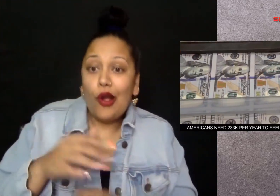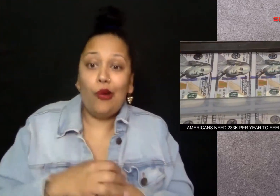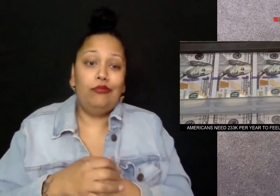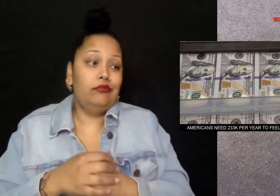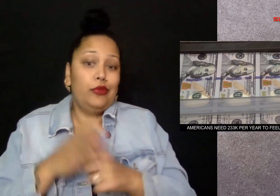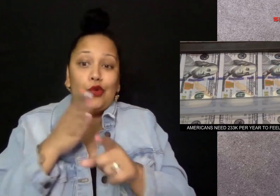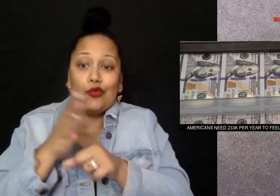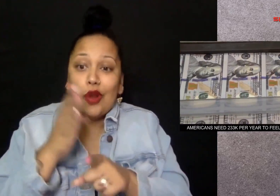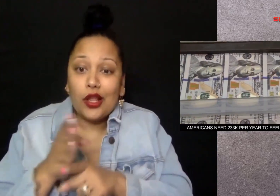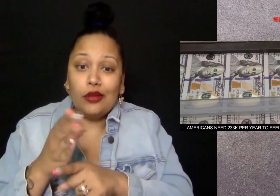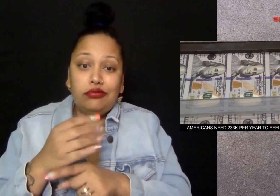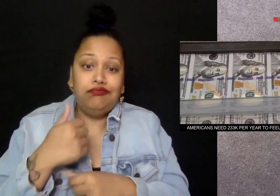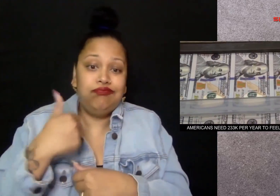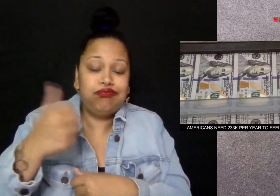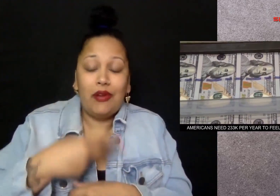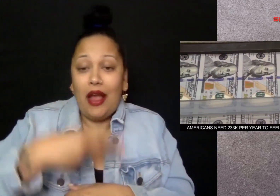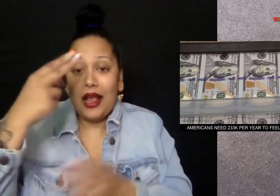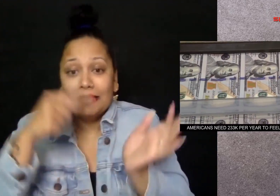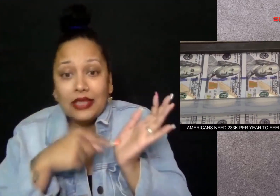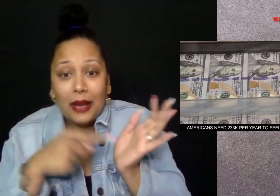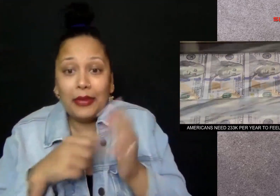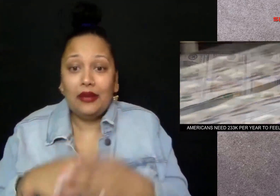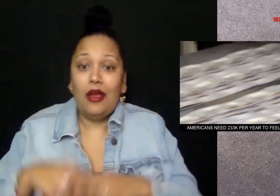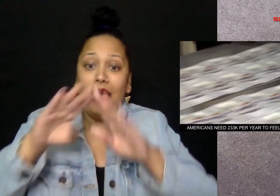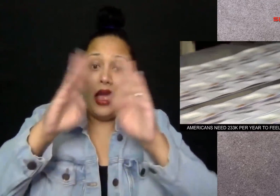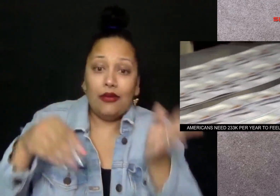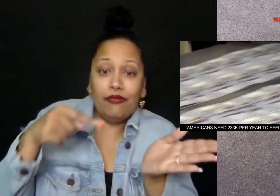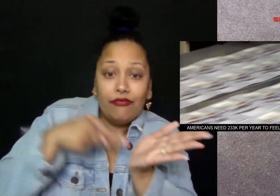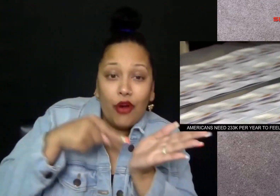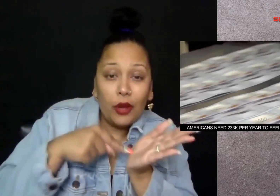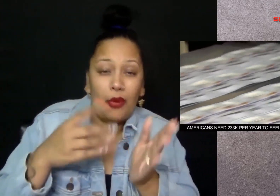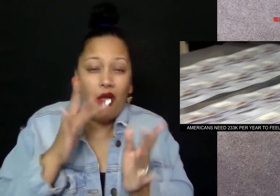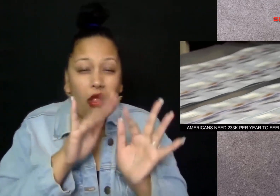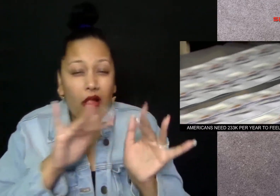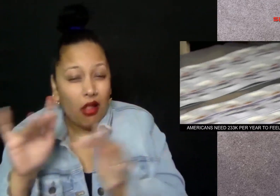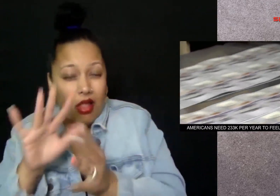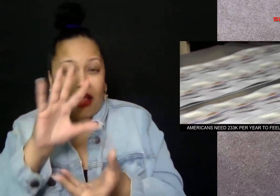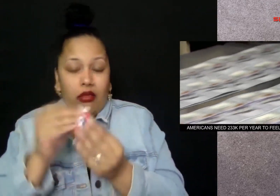low career mobility high debt and housing affordability